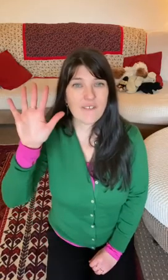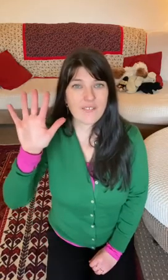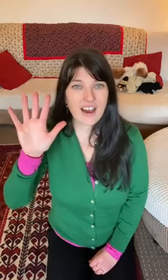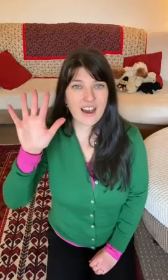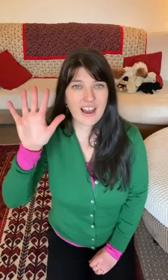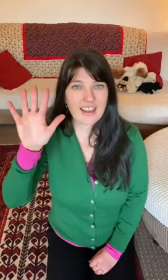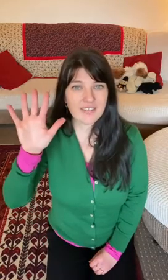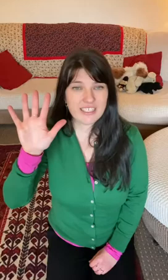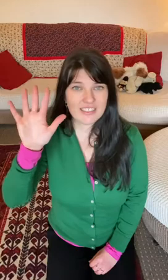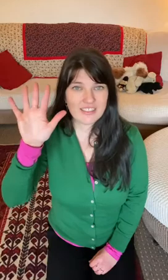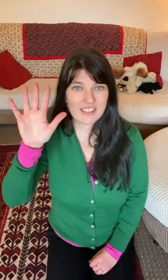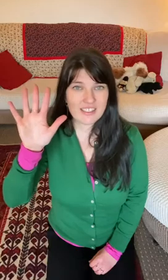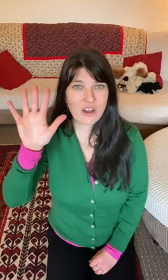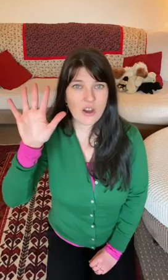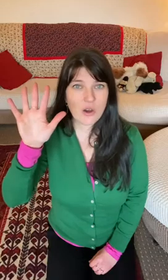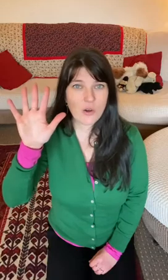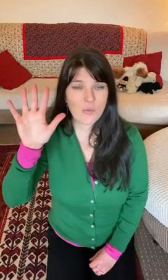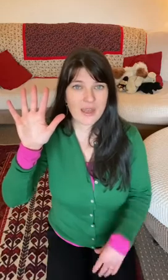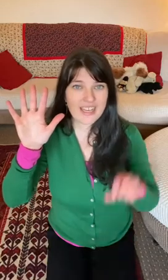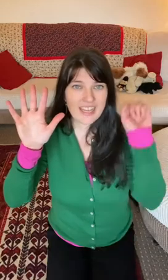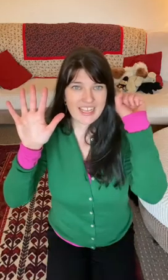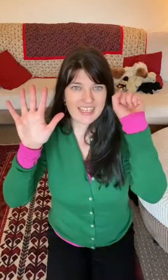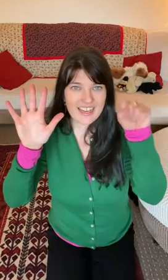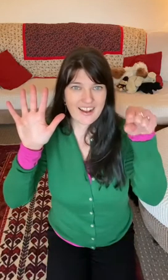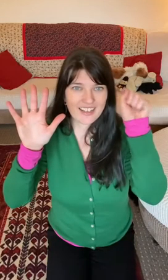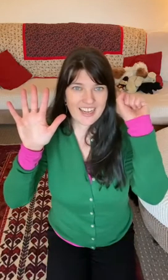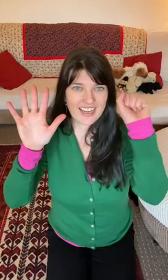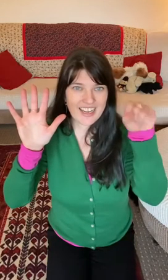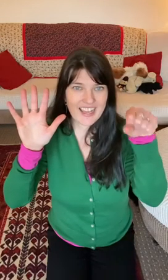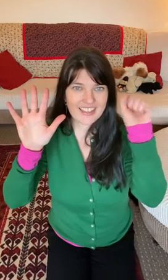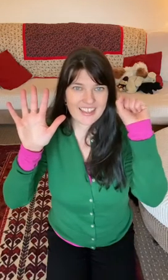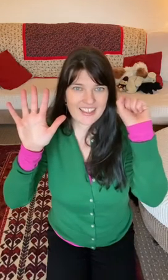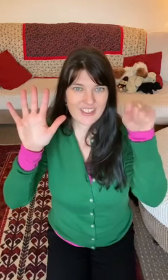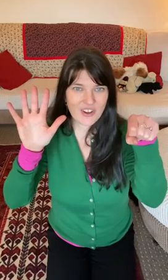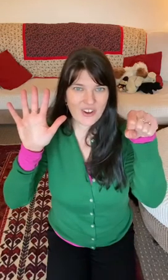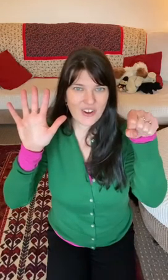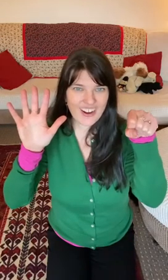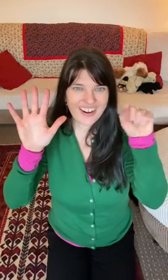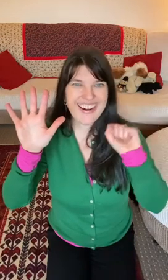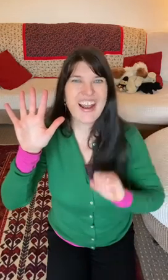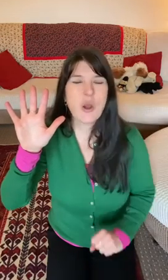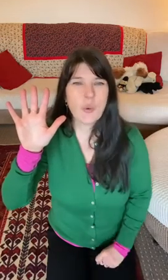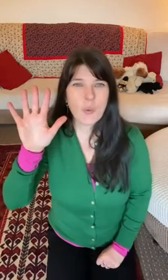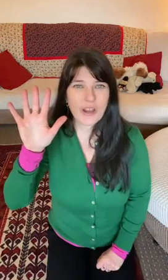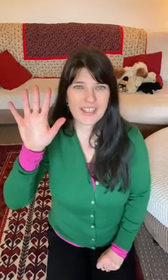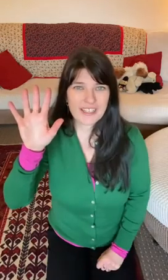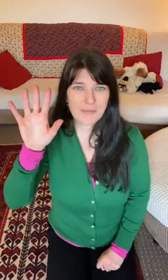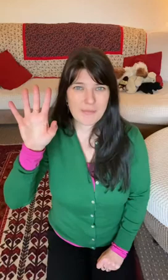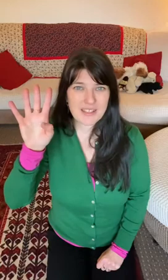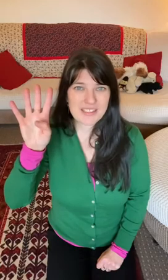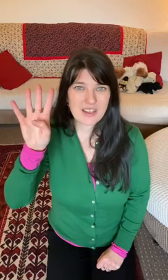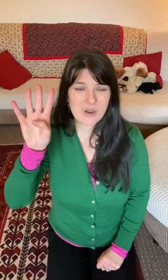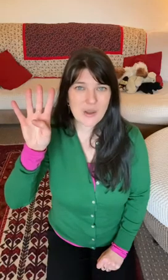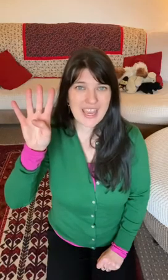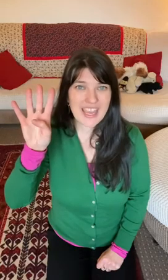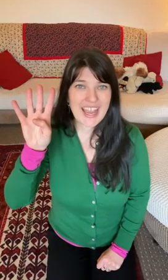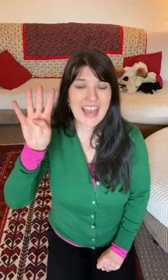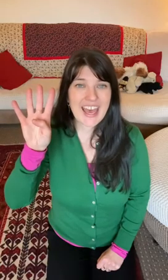Five little snowmen knocking at the door. One melts away and